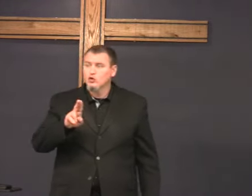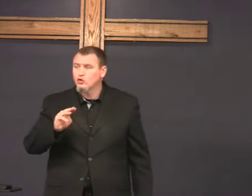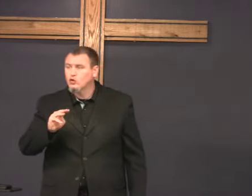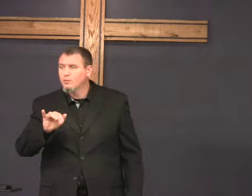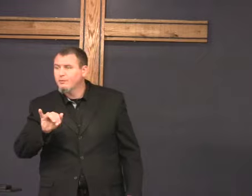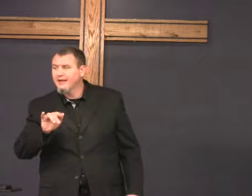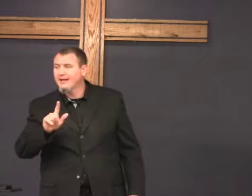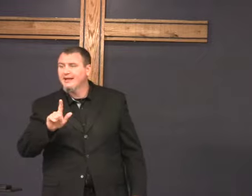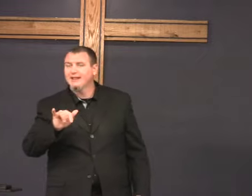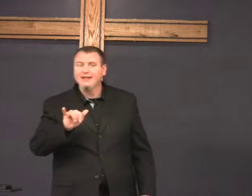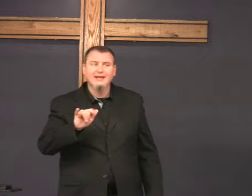Humility.